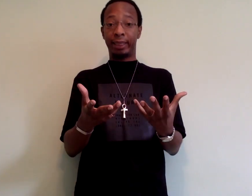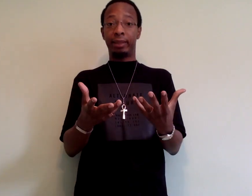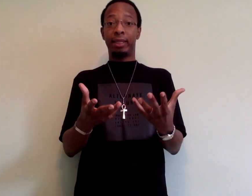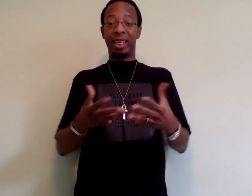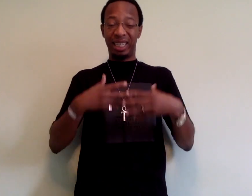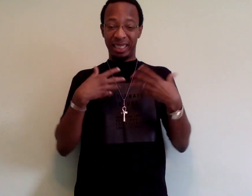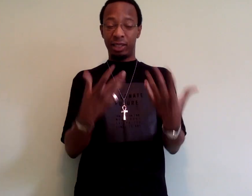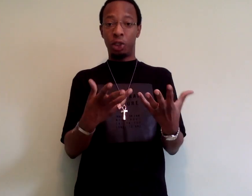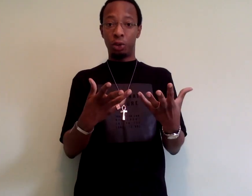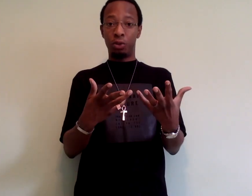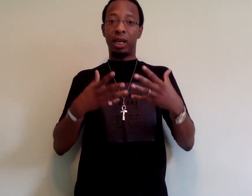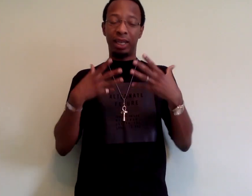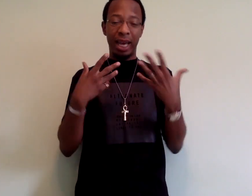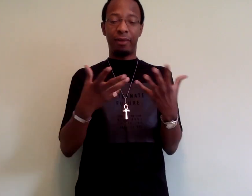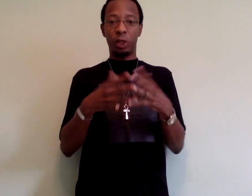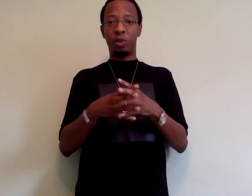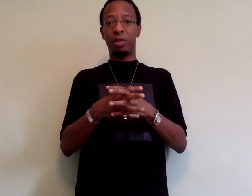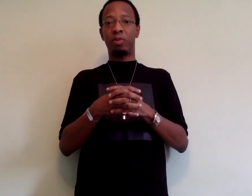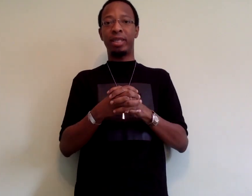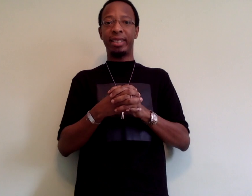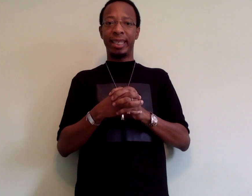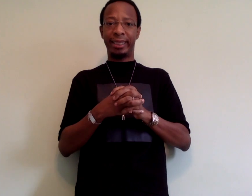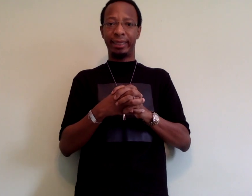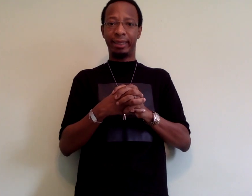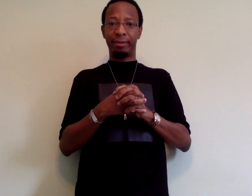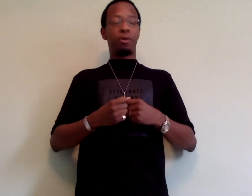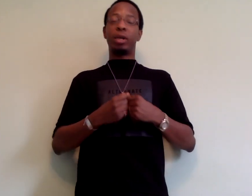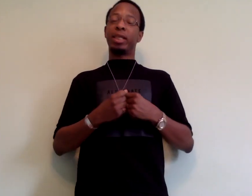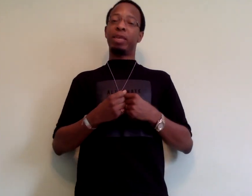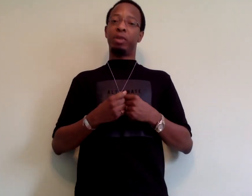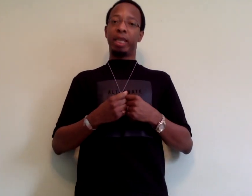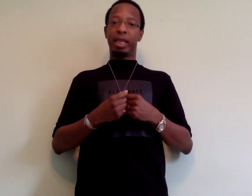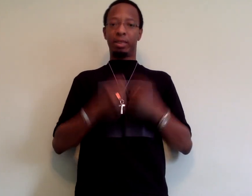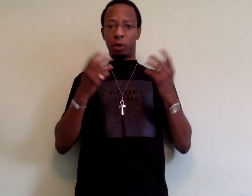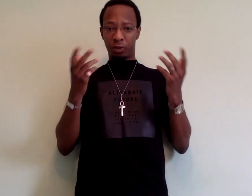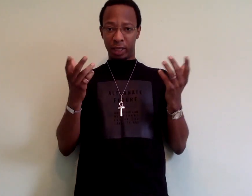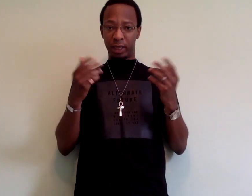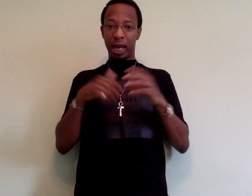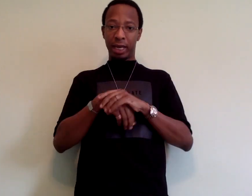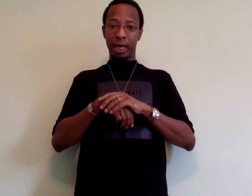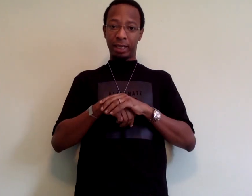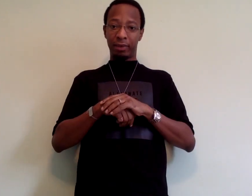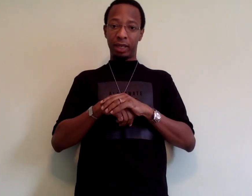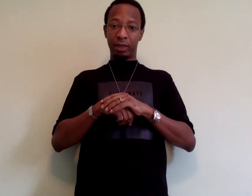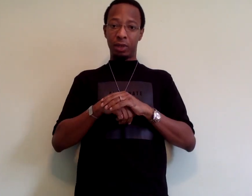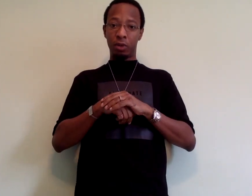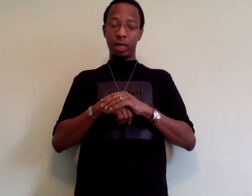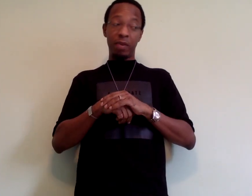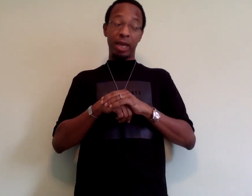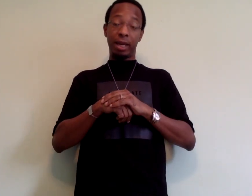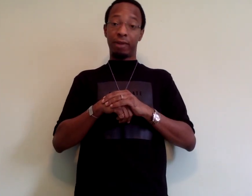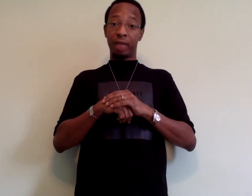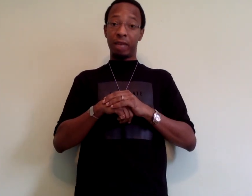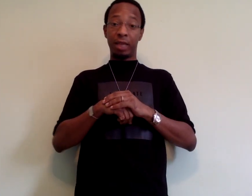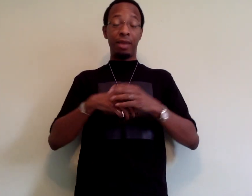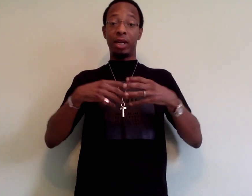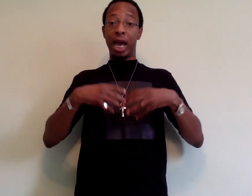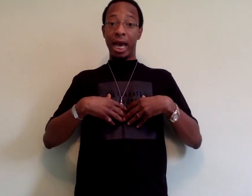and listened to a lot of his public presentations. For example, in his most recent Hot 97 interview, he made a lot of claims that even I,